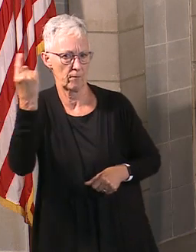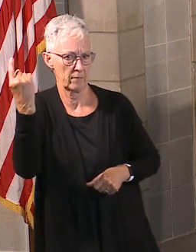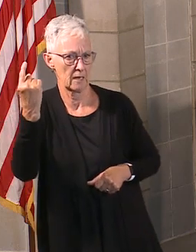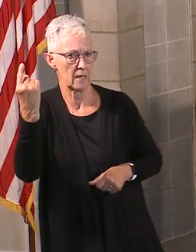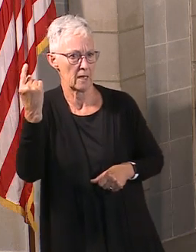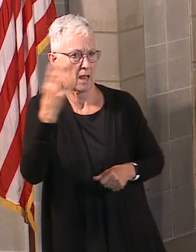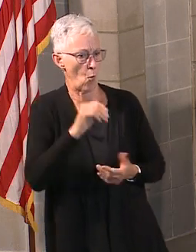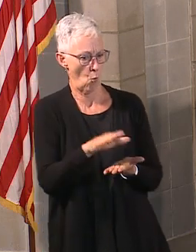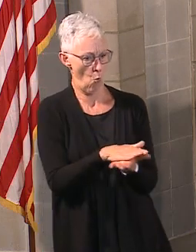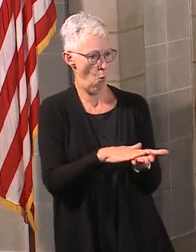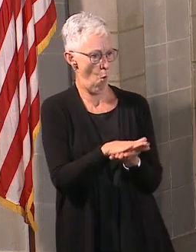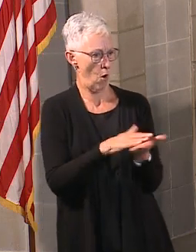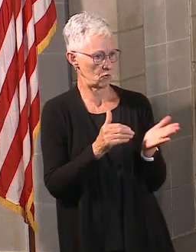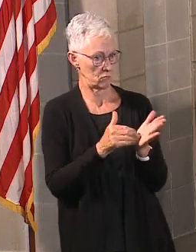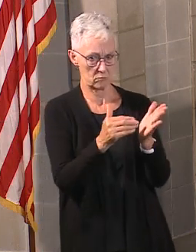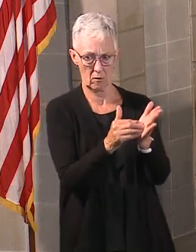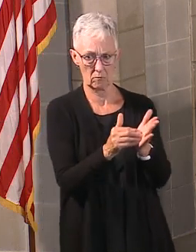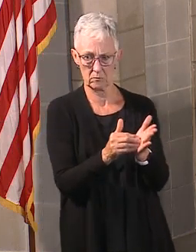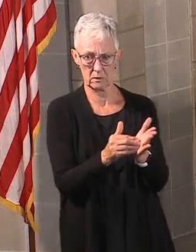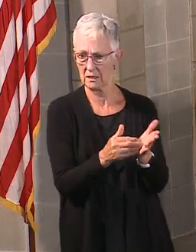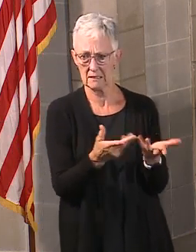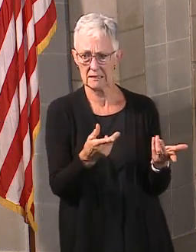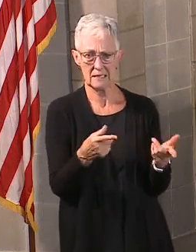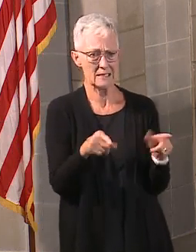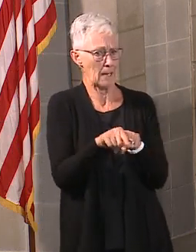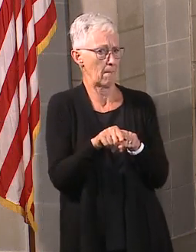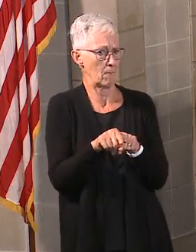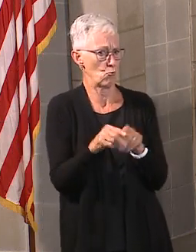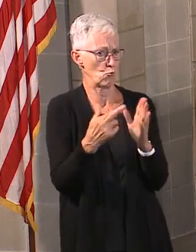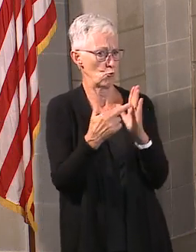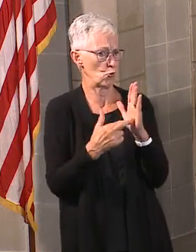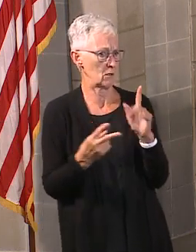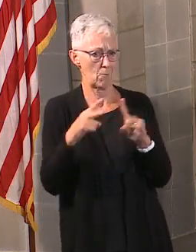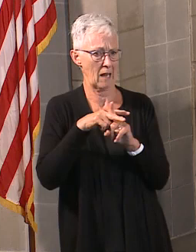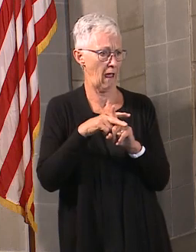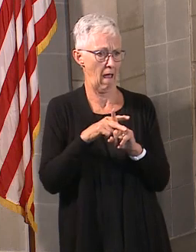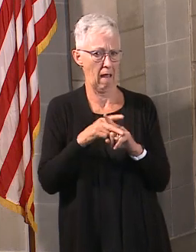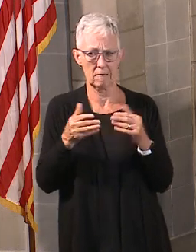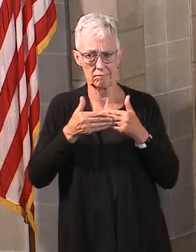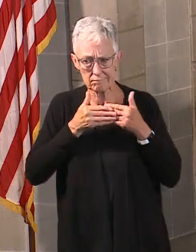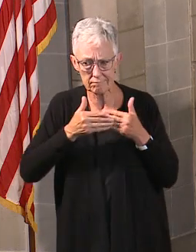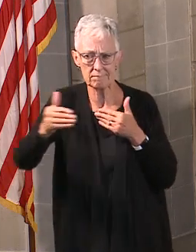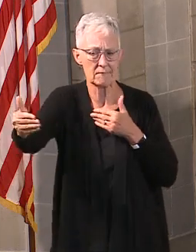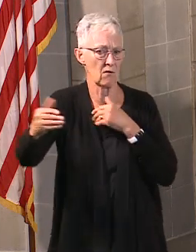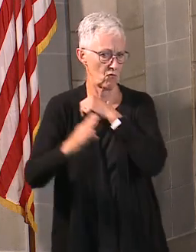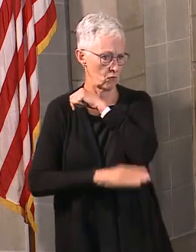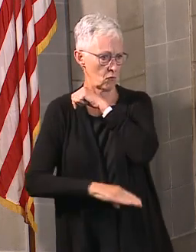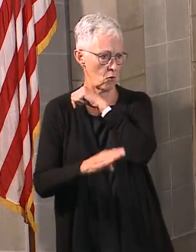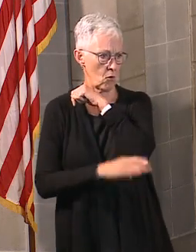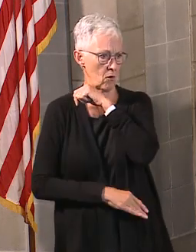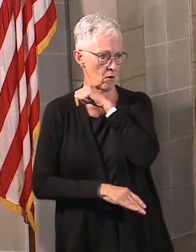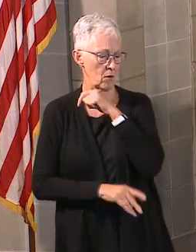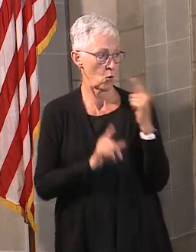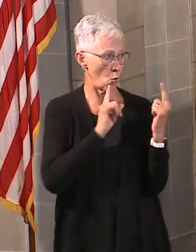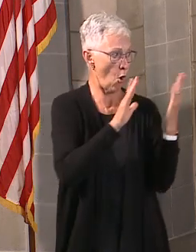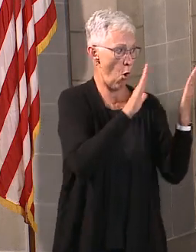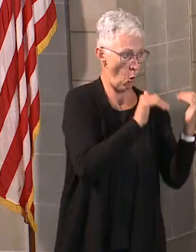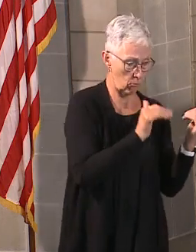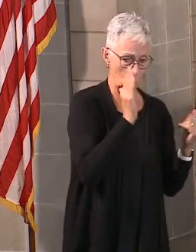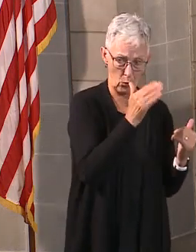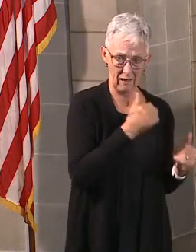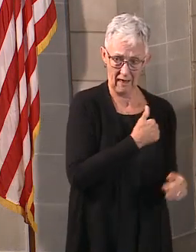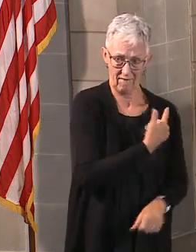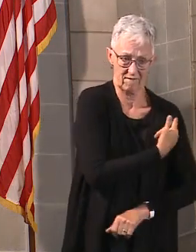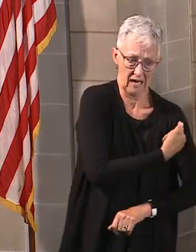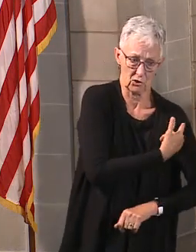And we're all hopeful that there will be a vaccination that will be developed that will help us with this. But there's still no guarantee that will happen.